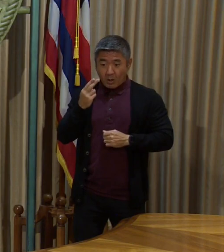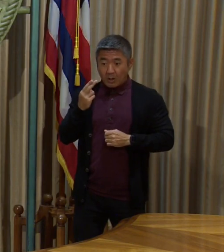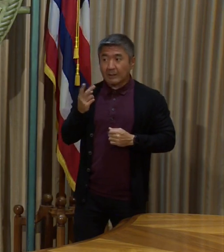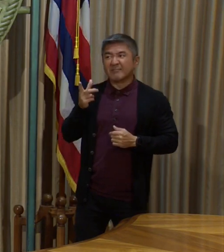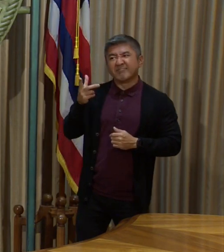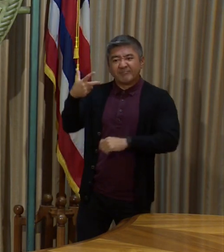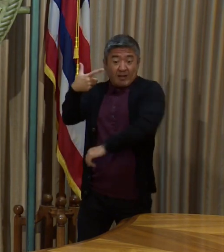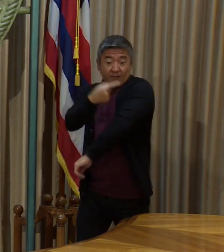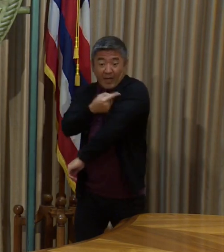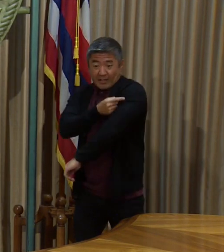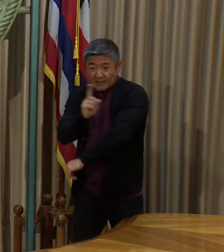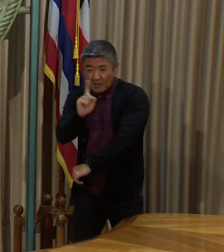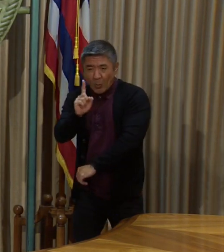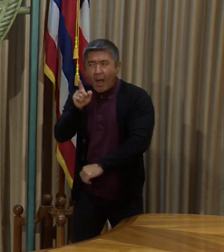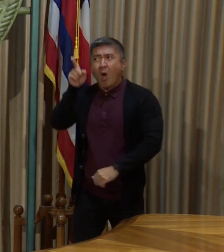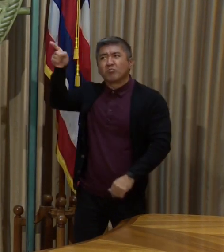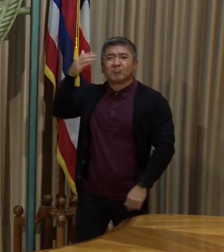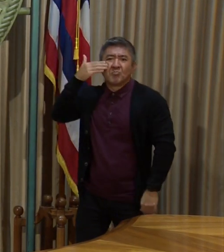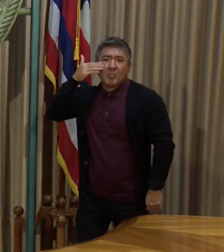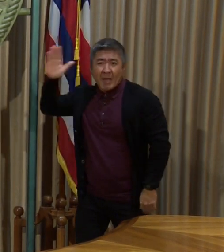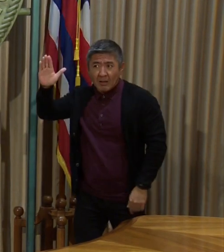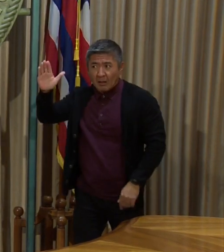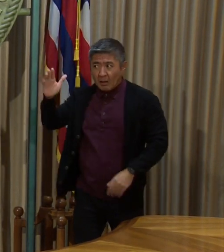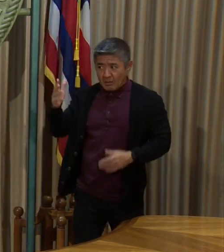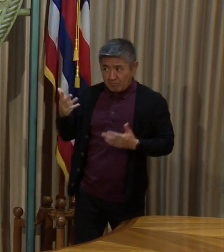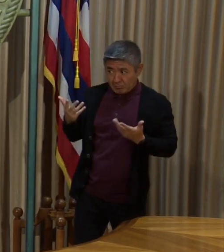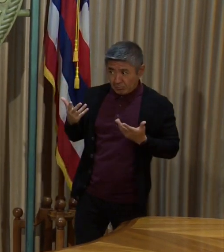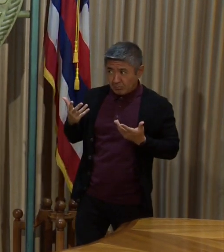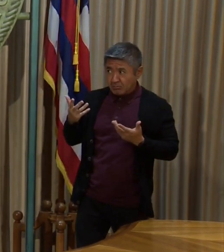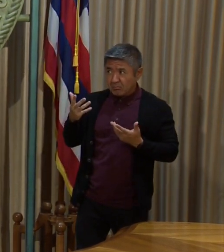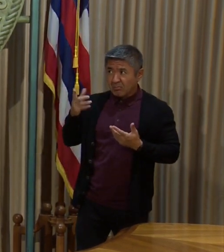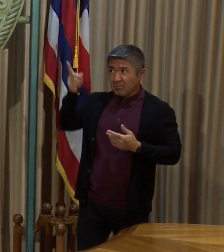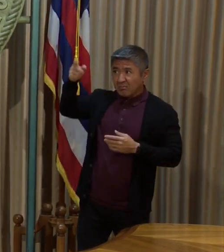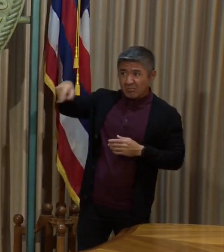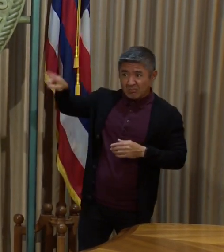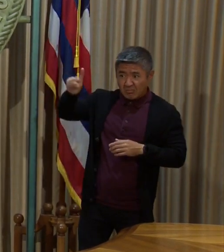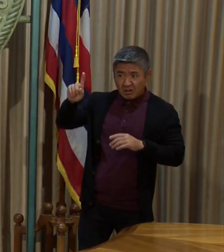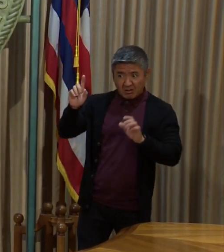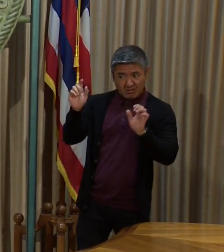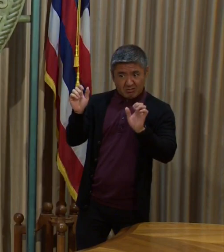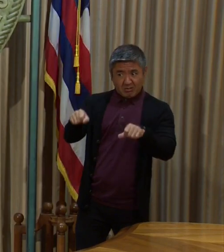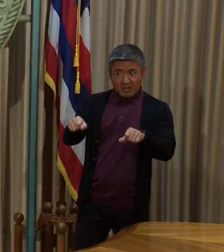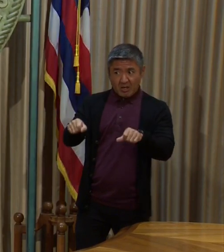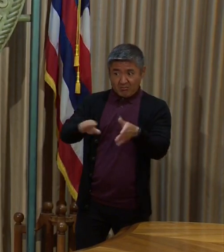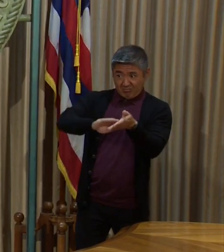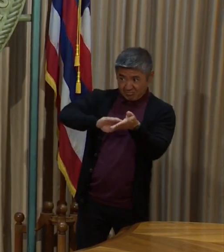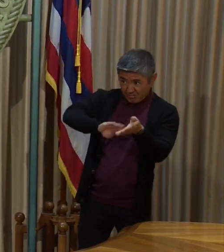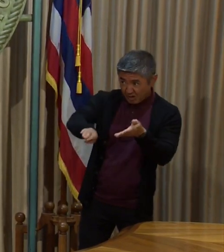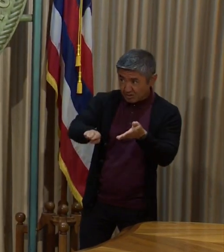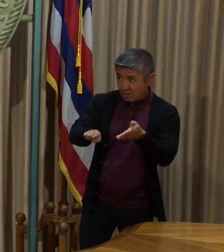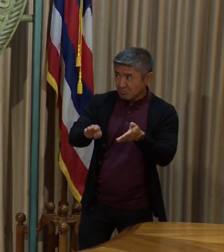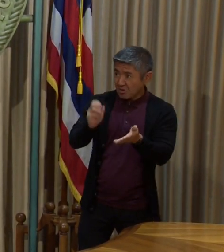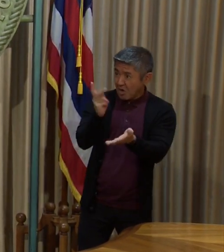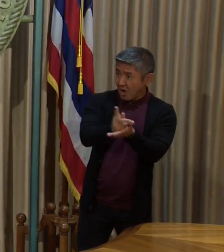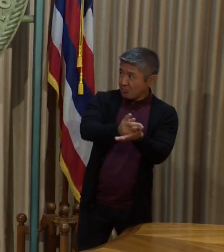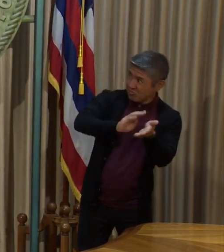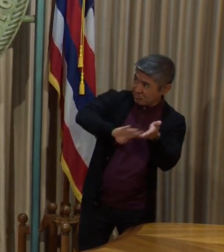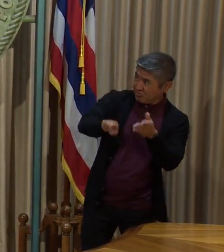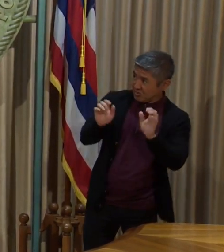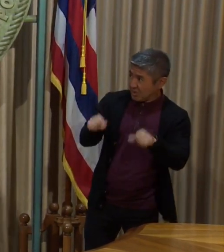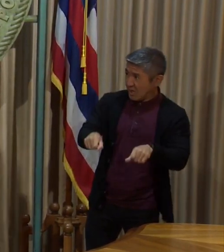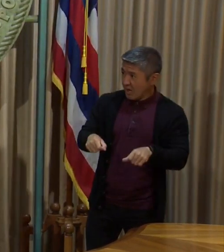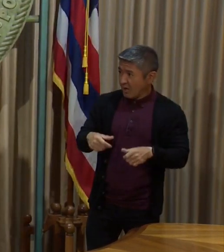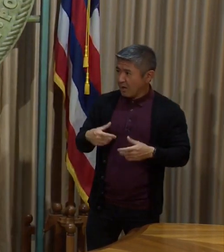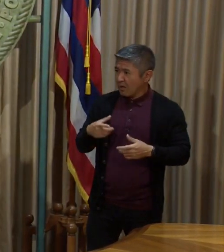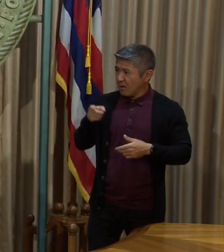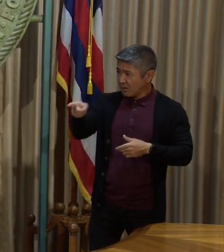for example, would they be able to get this exception because they would need to go on